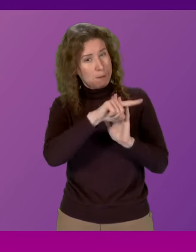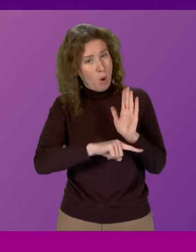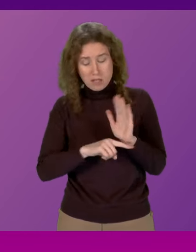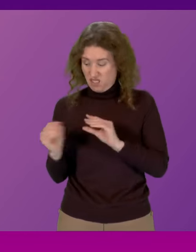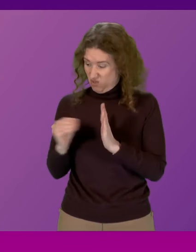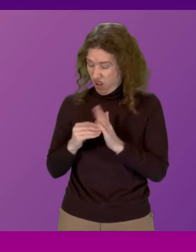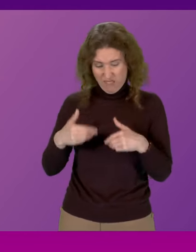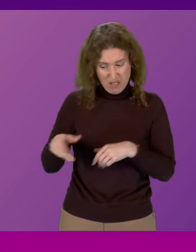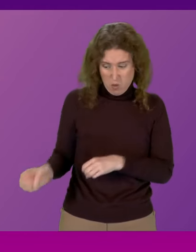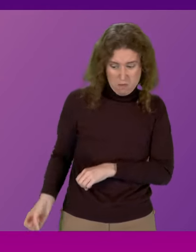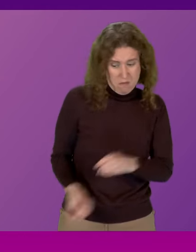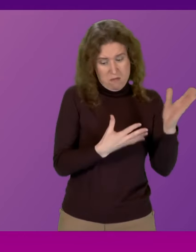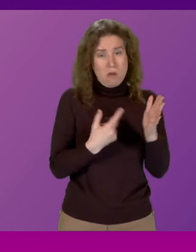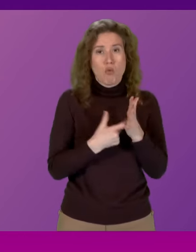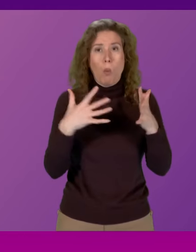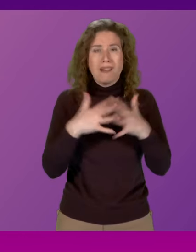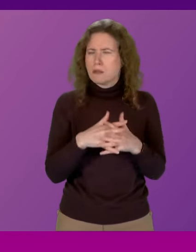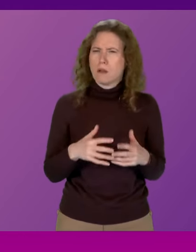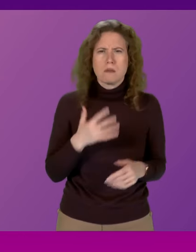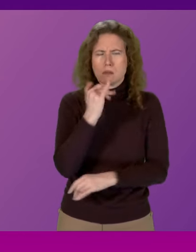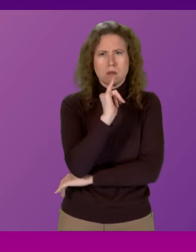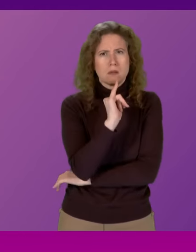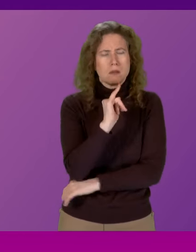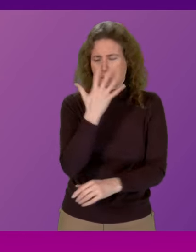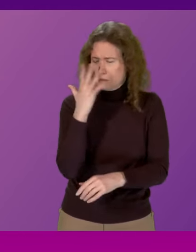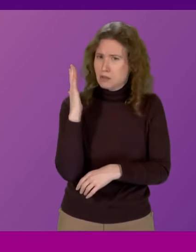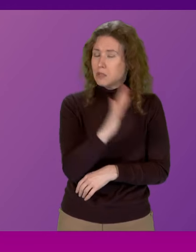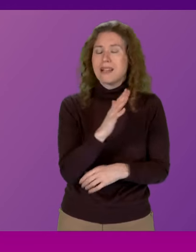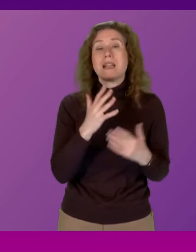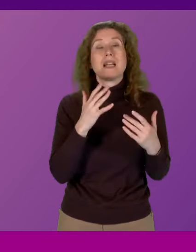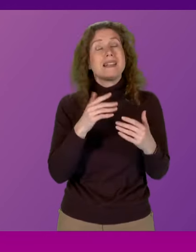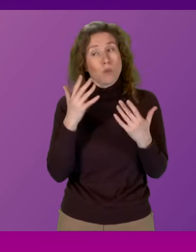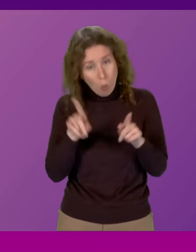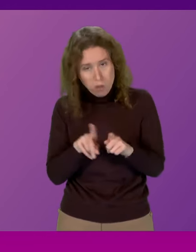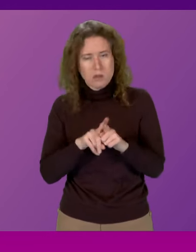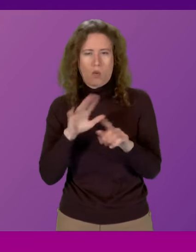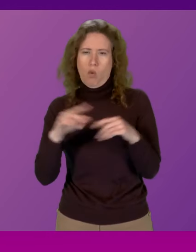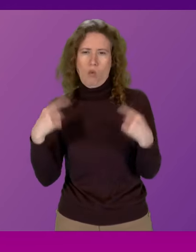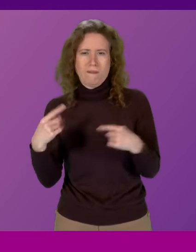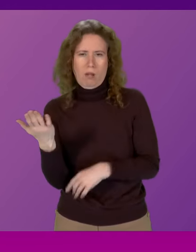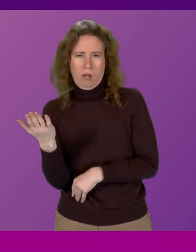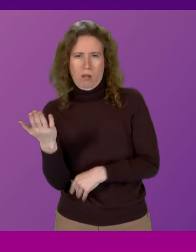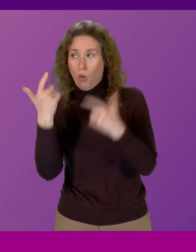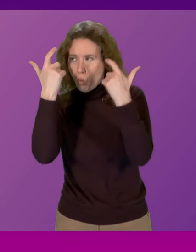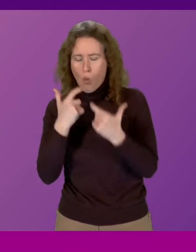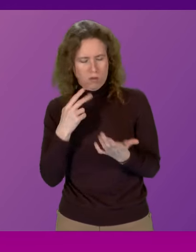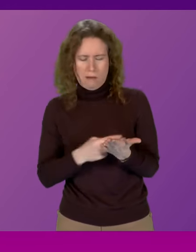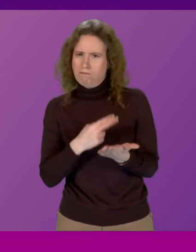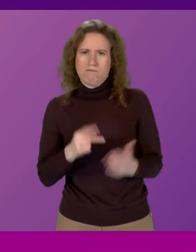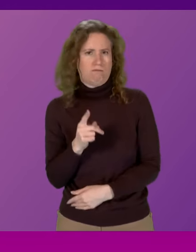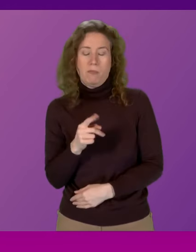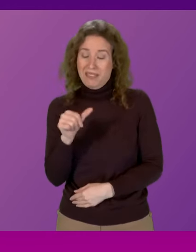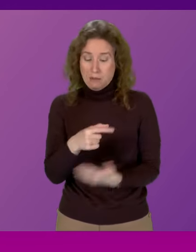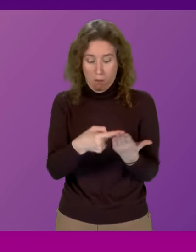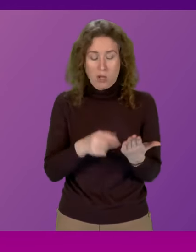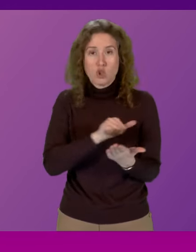seekers to Rwanda is morally repugnant it's now been confirmed as unlawful too this policy should be consigned to the